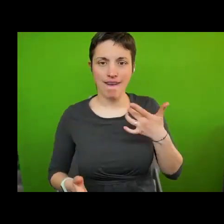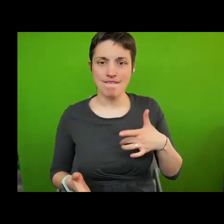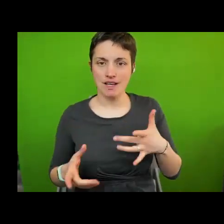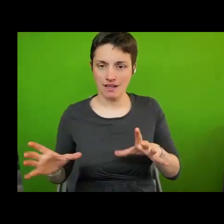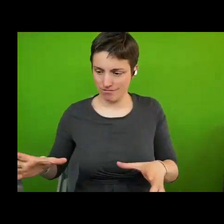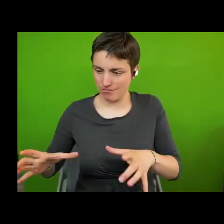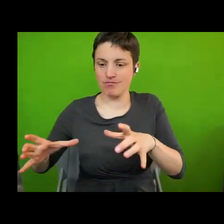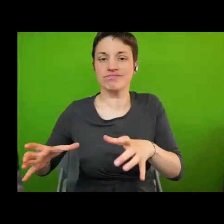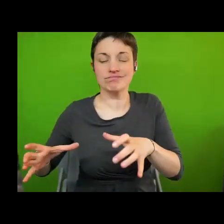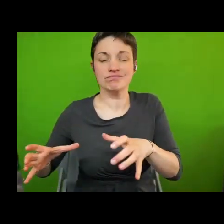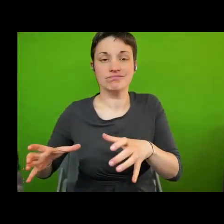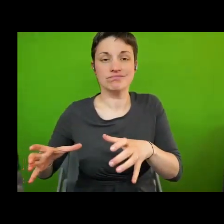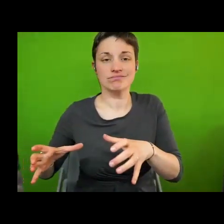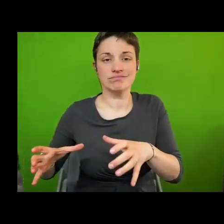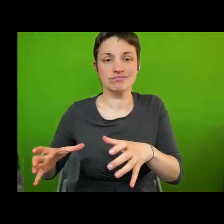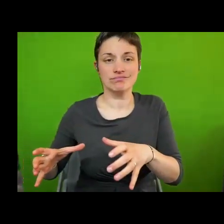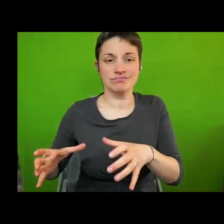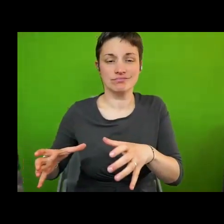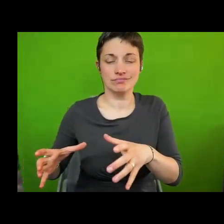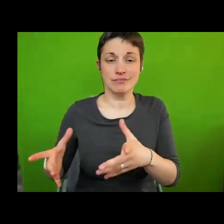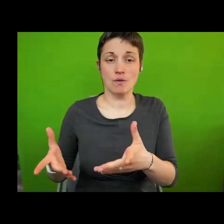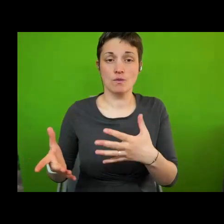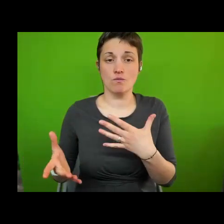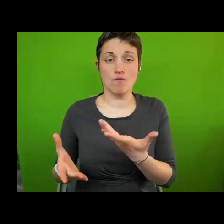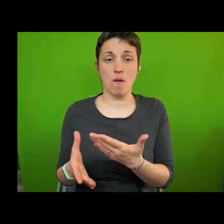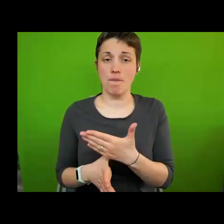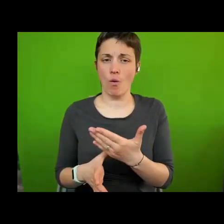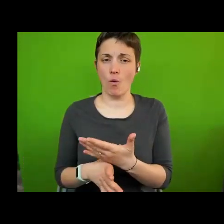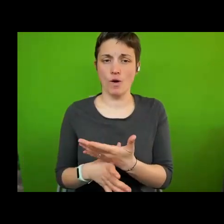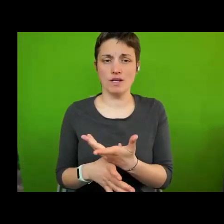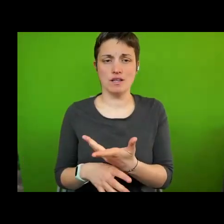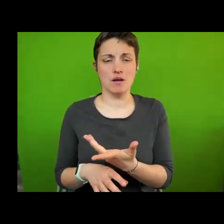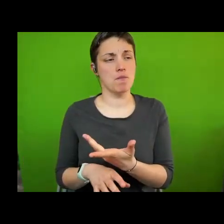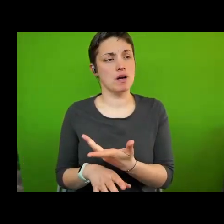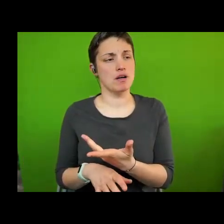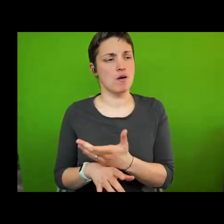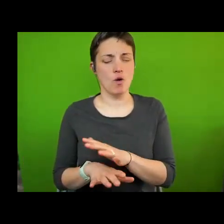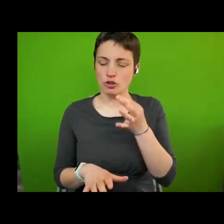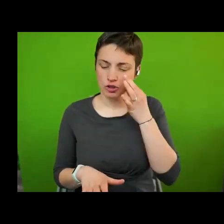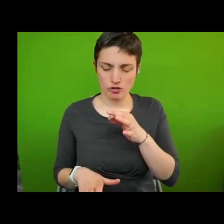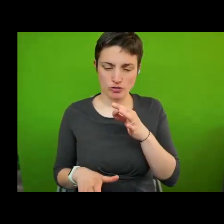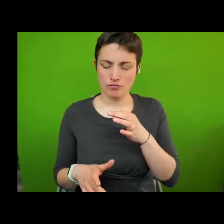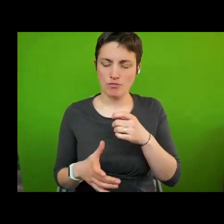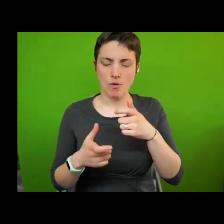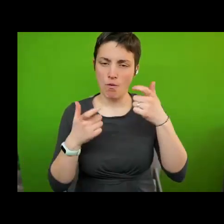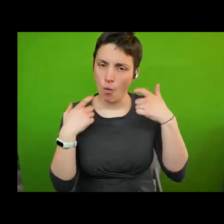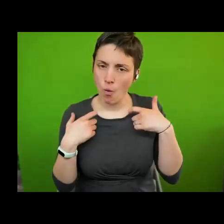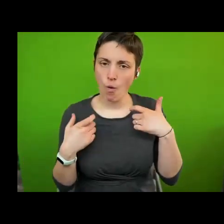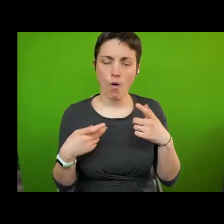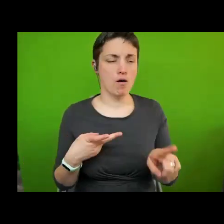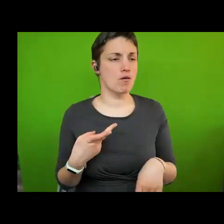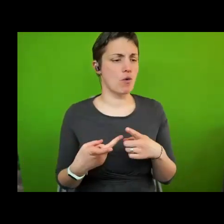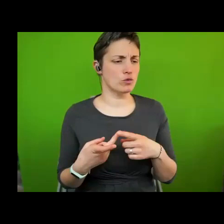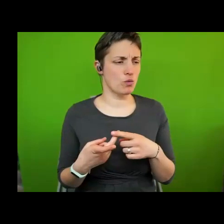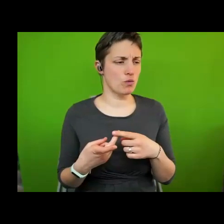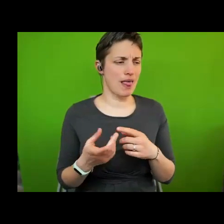employ not the laws but the language the literacy the artistry of human